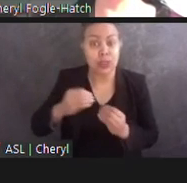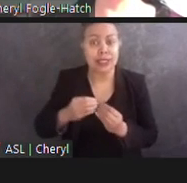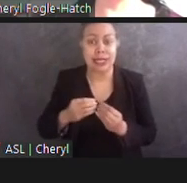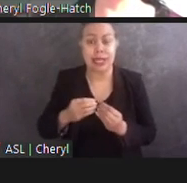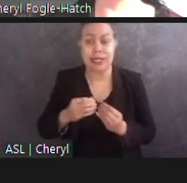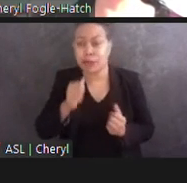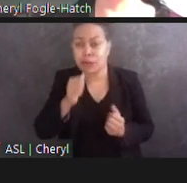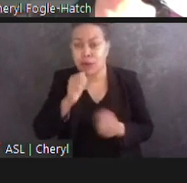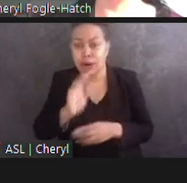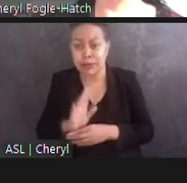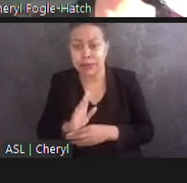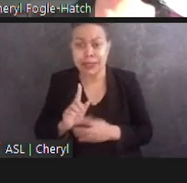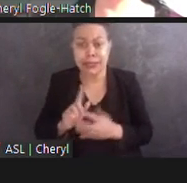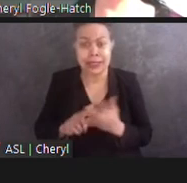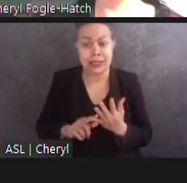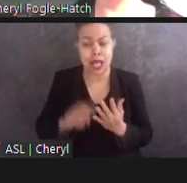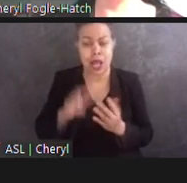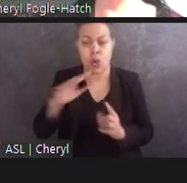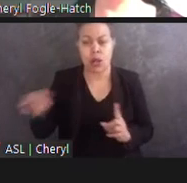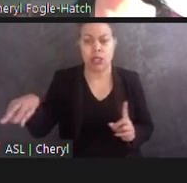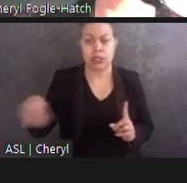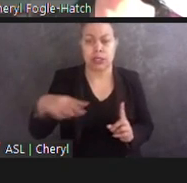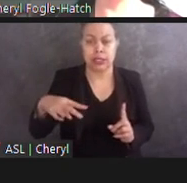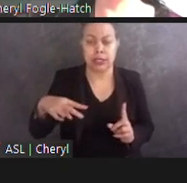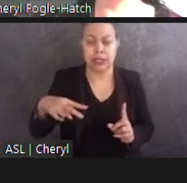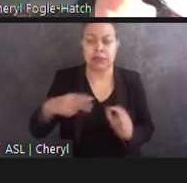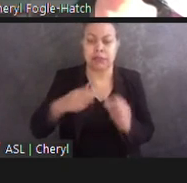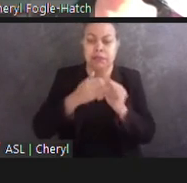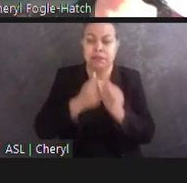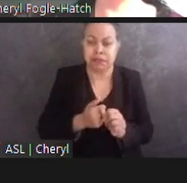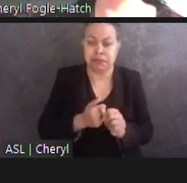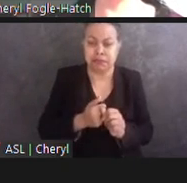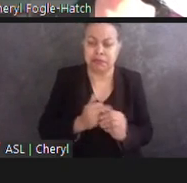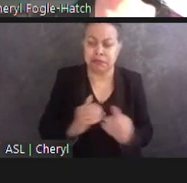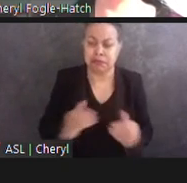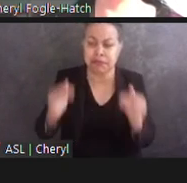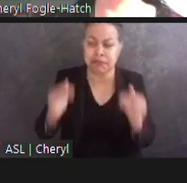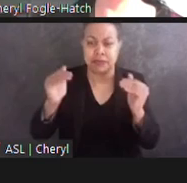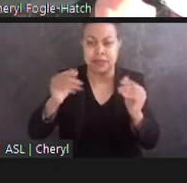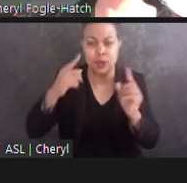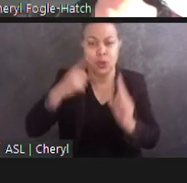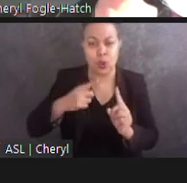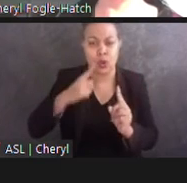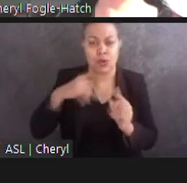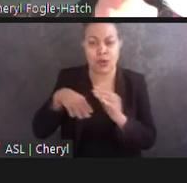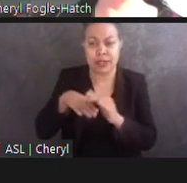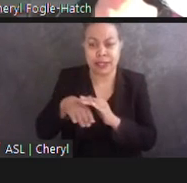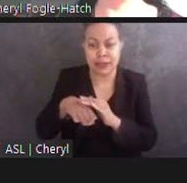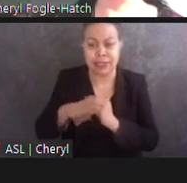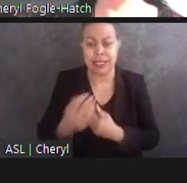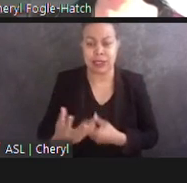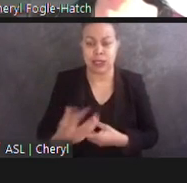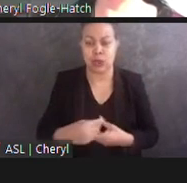this as their goal for accessibility and inclusion. So I am hopeful